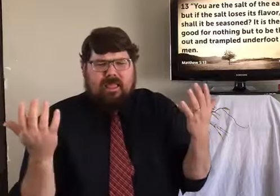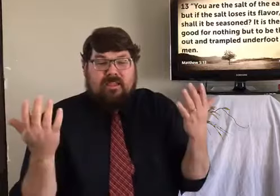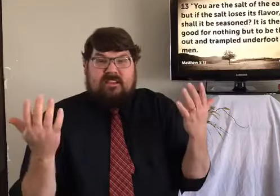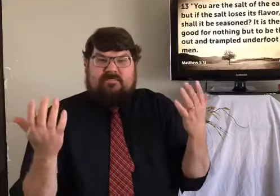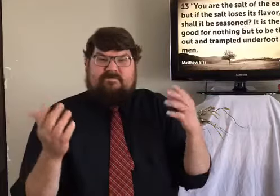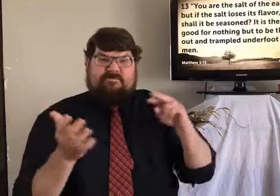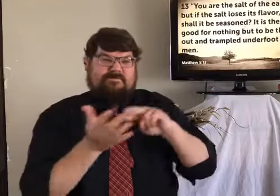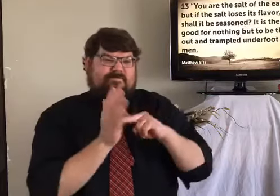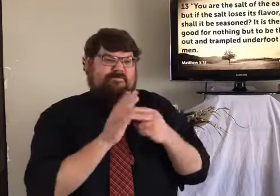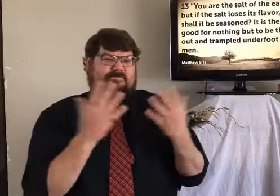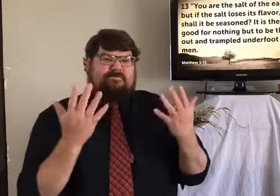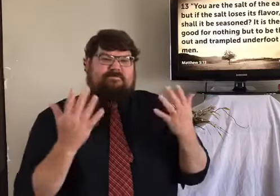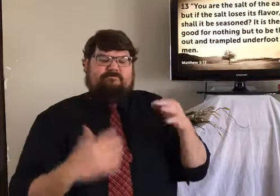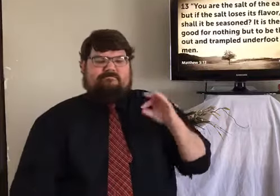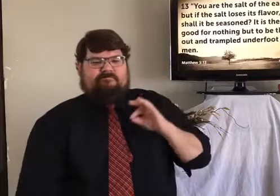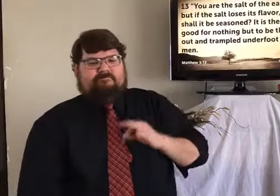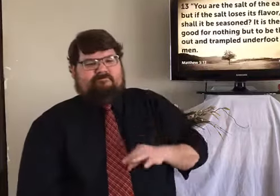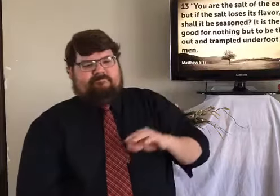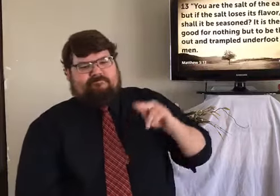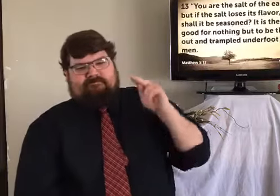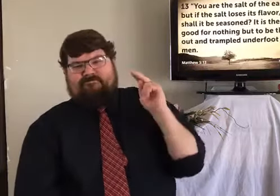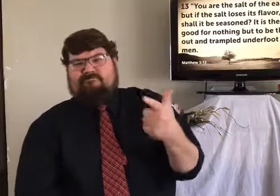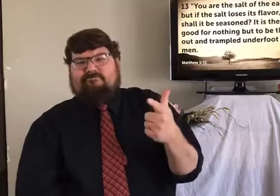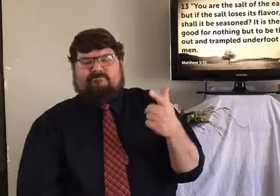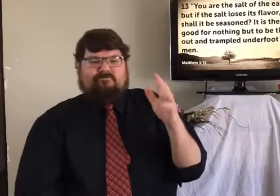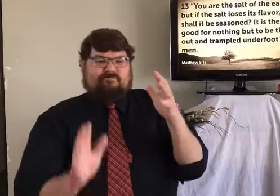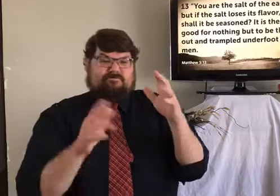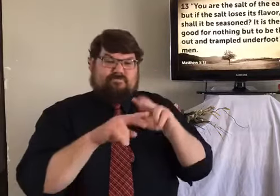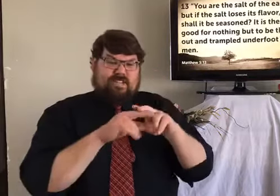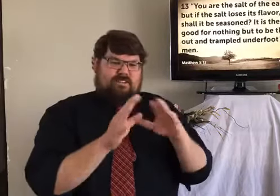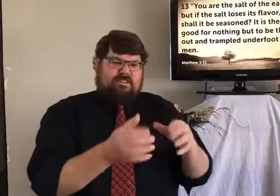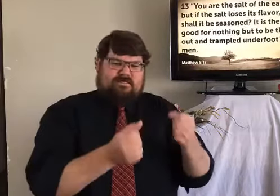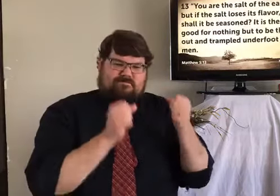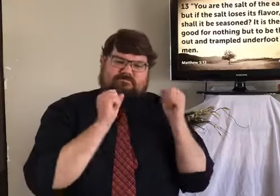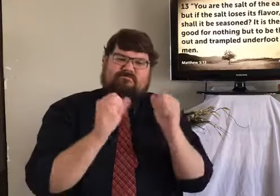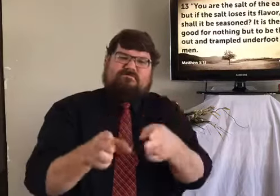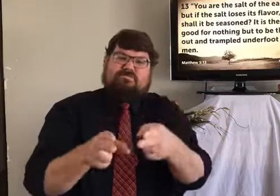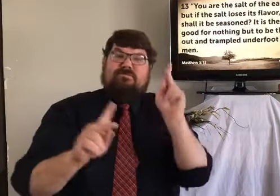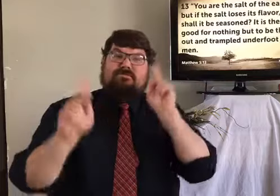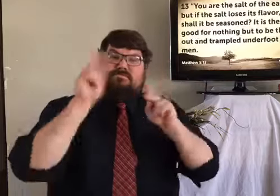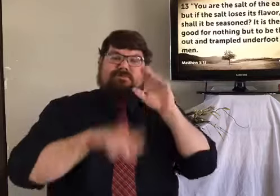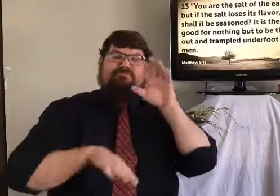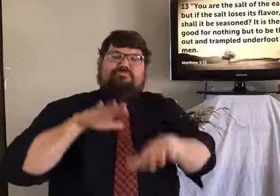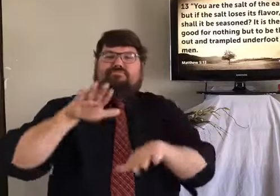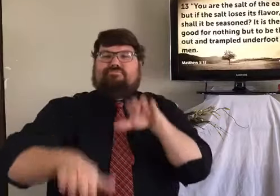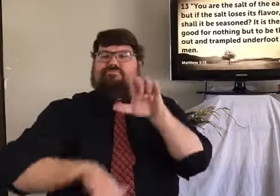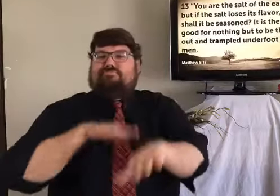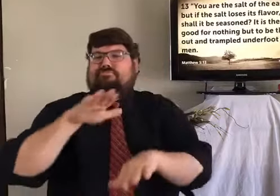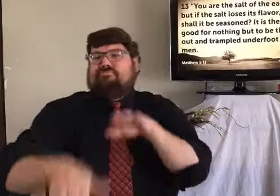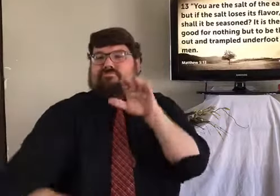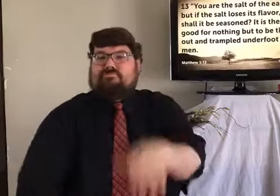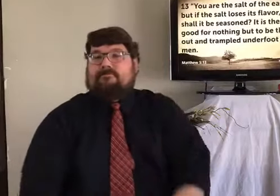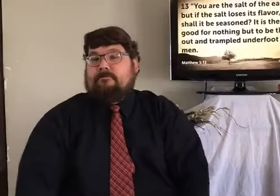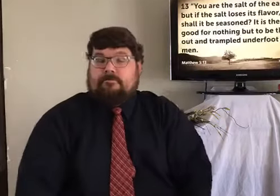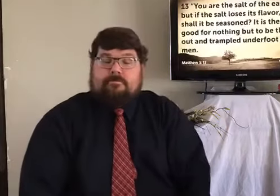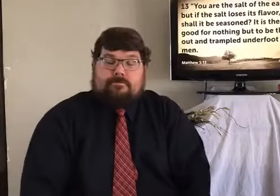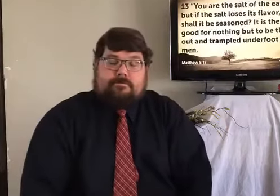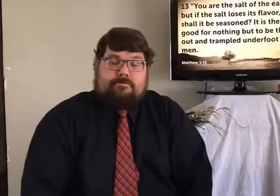how shall it be seasoned? It is then good for nothing but to be thrown out and trampled underfoot